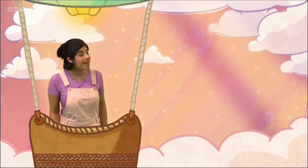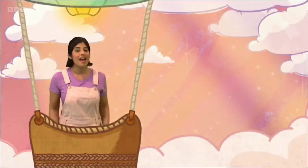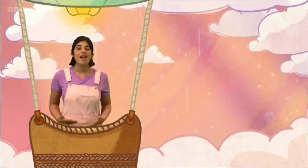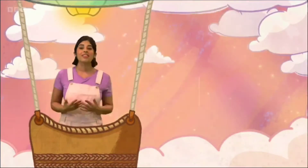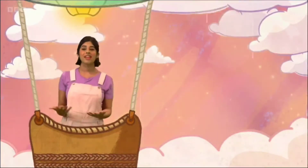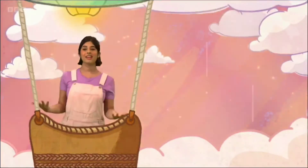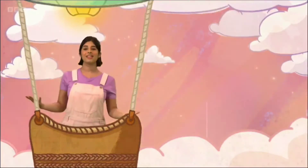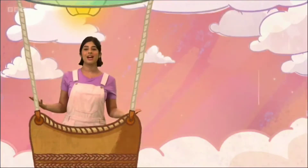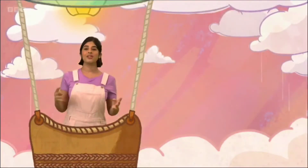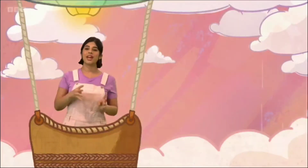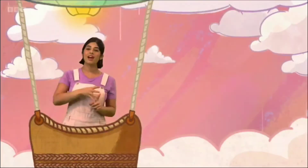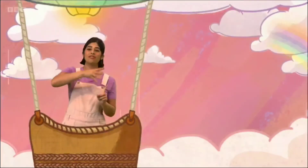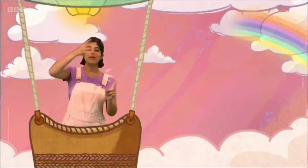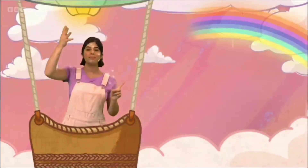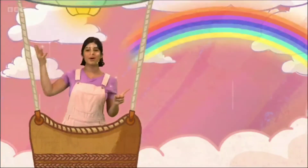And that's how you get a rainbow.